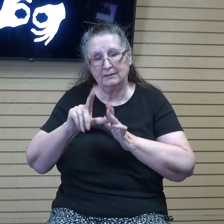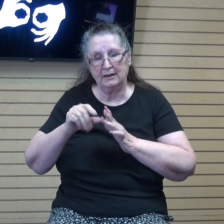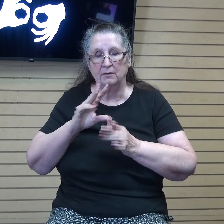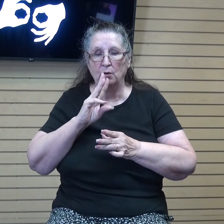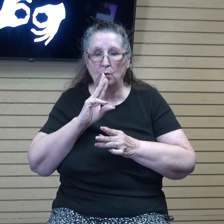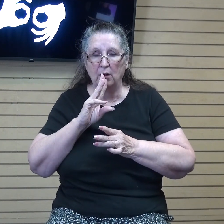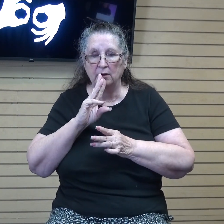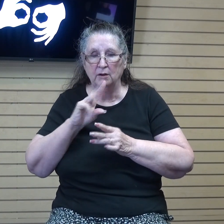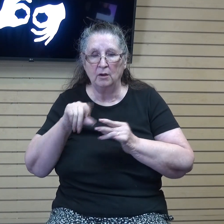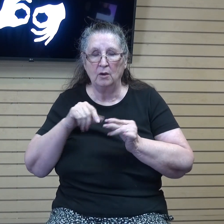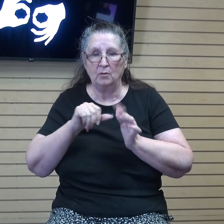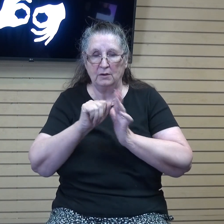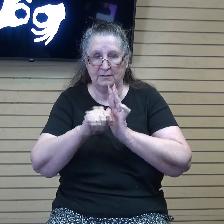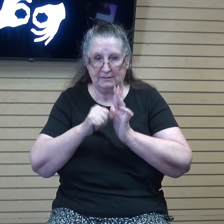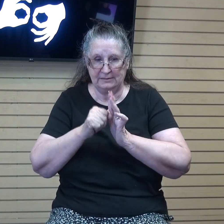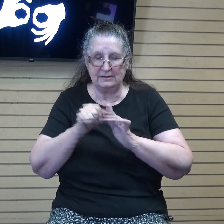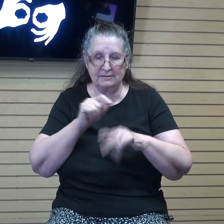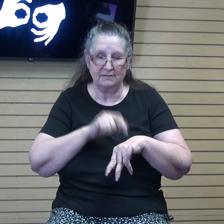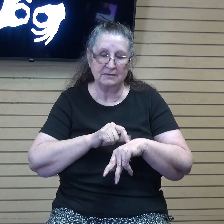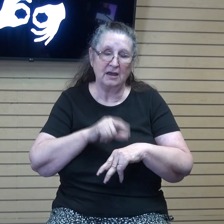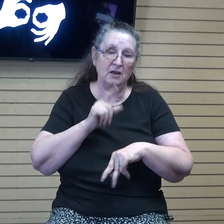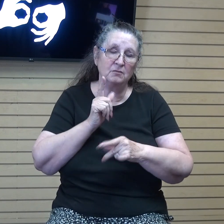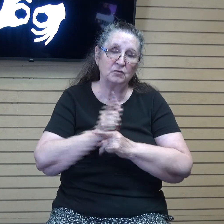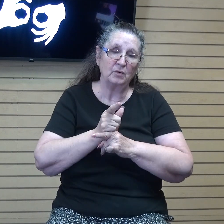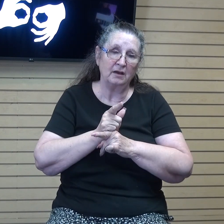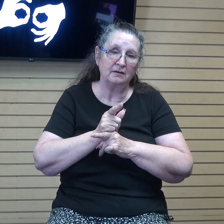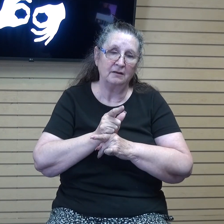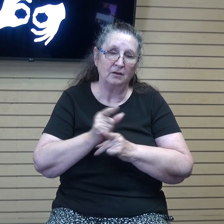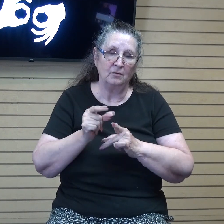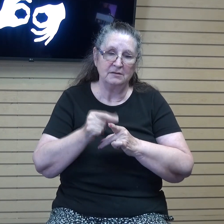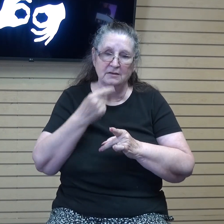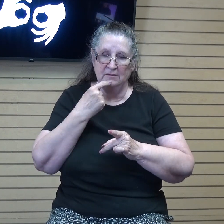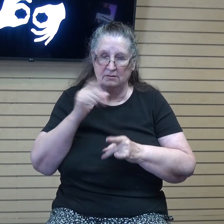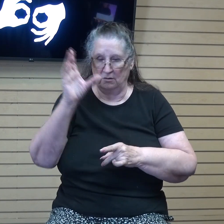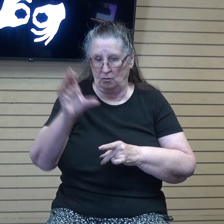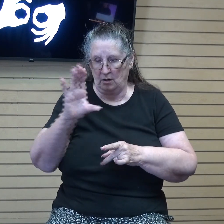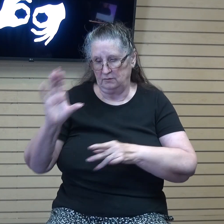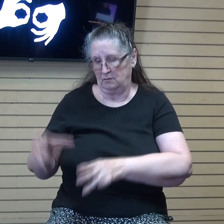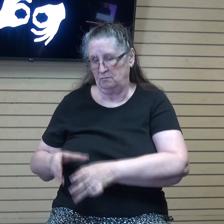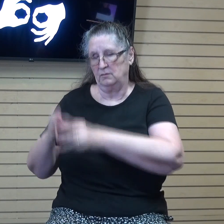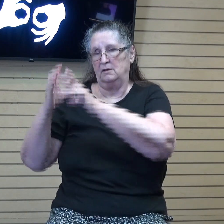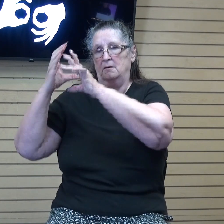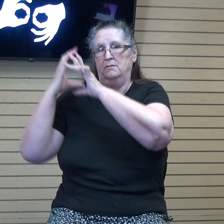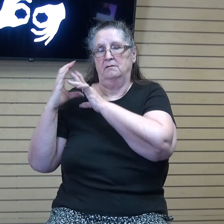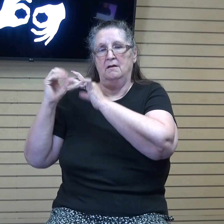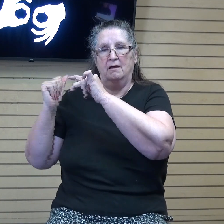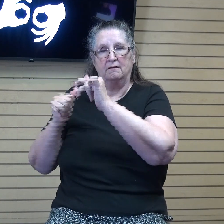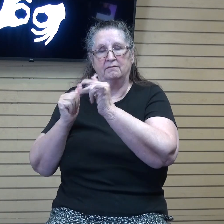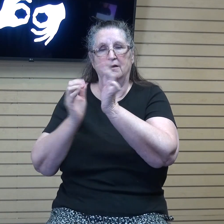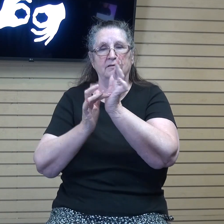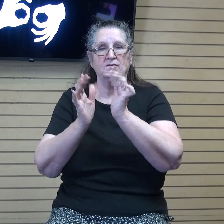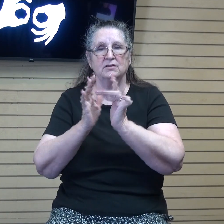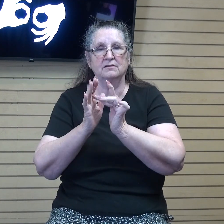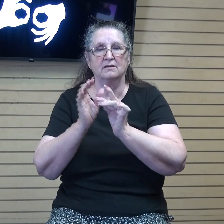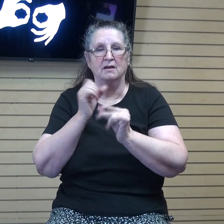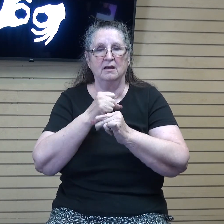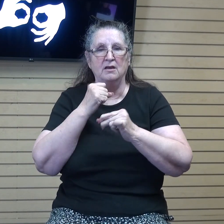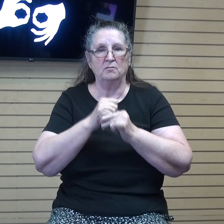season is right. The word tells us to pick up our cross and follow Jesus and also to make disciples of all nations.